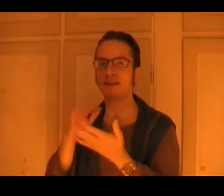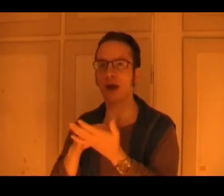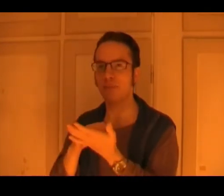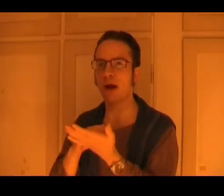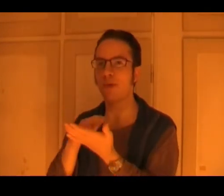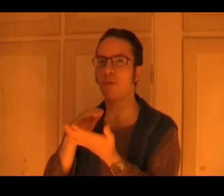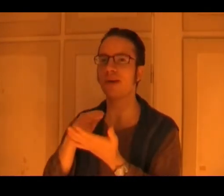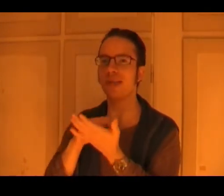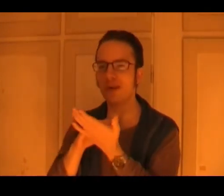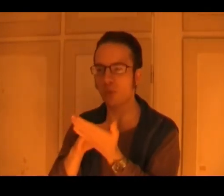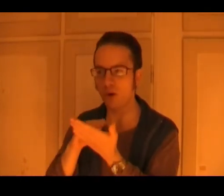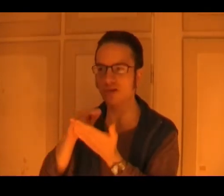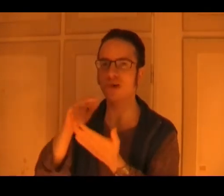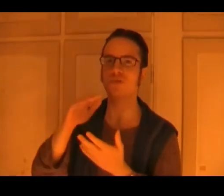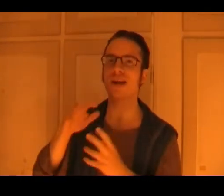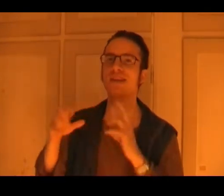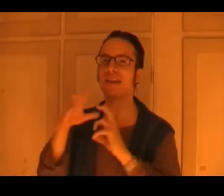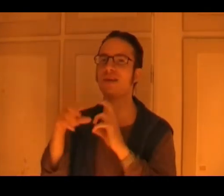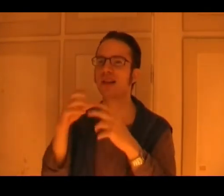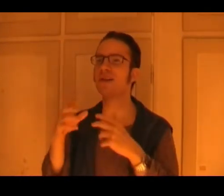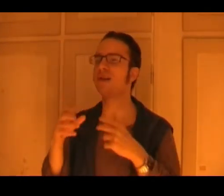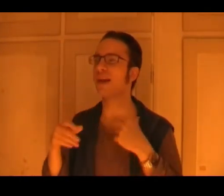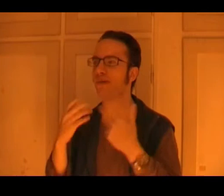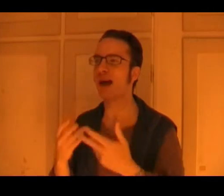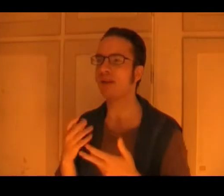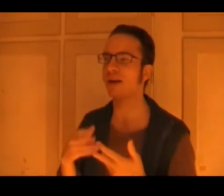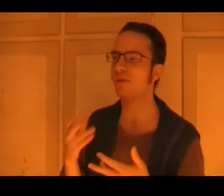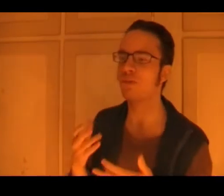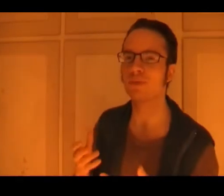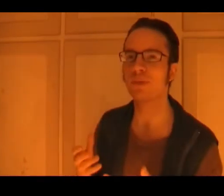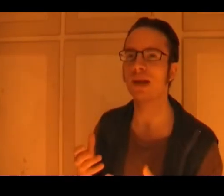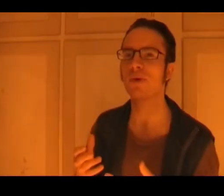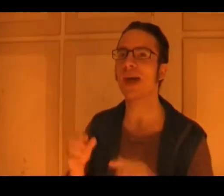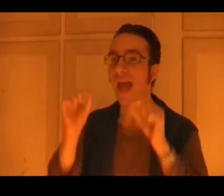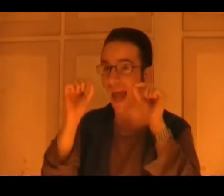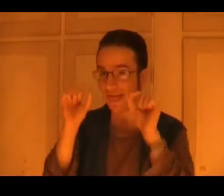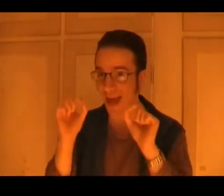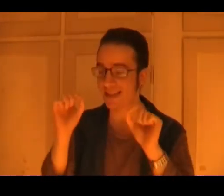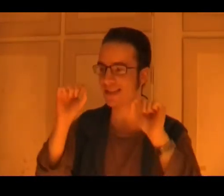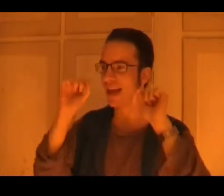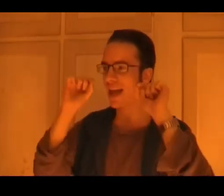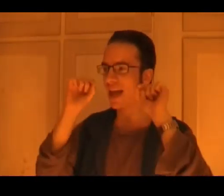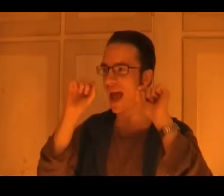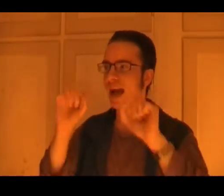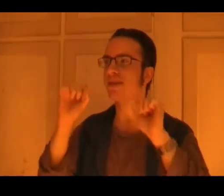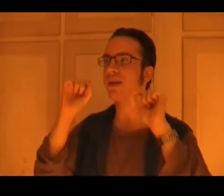at, at a point, the, the water starts rising, and they're clearly, they don't have a lot of room to begin with, and that's, actually,